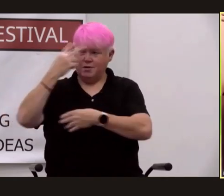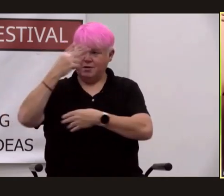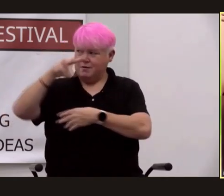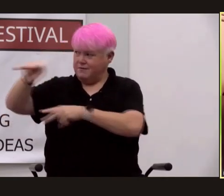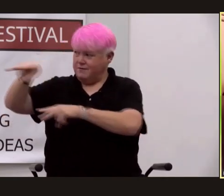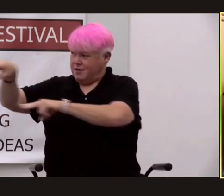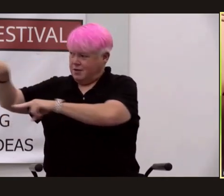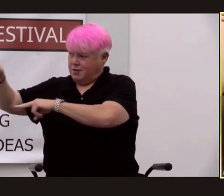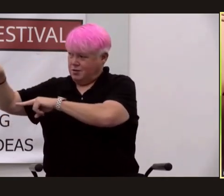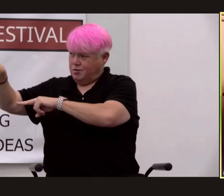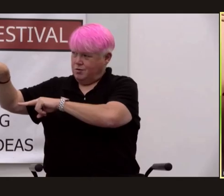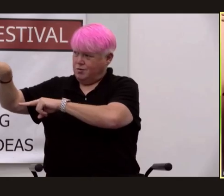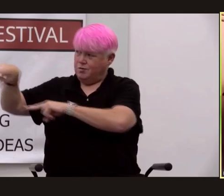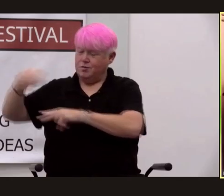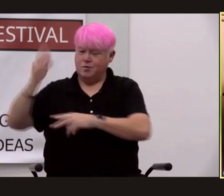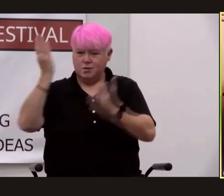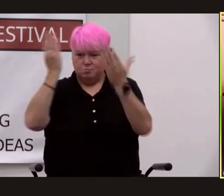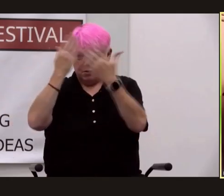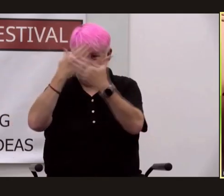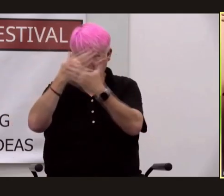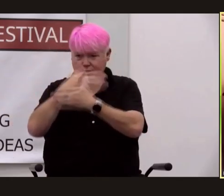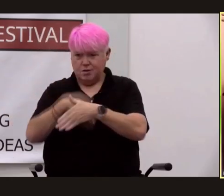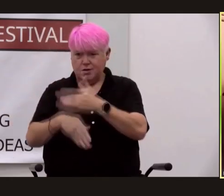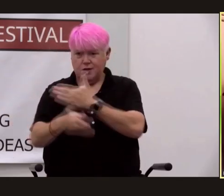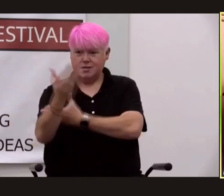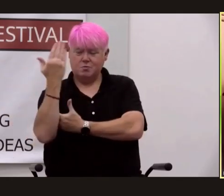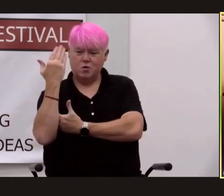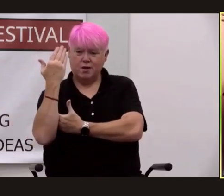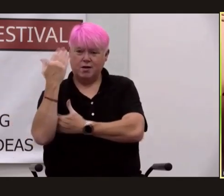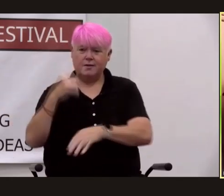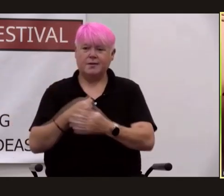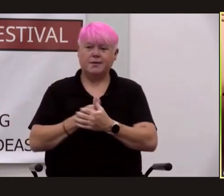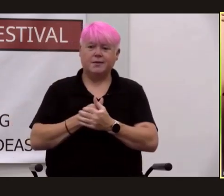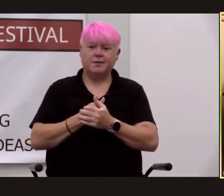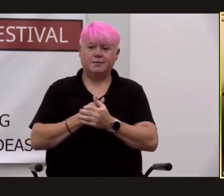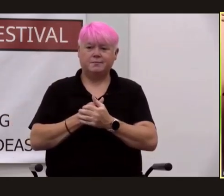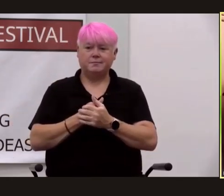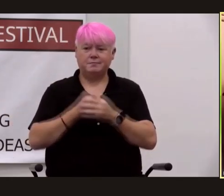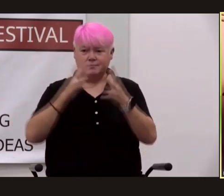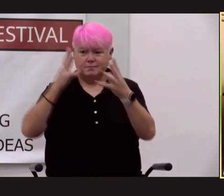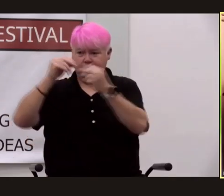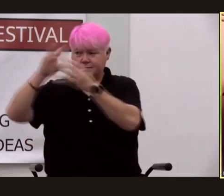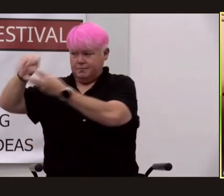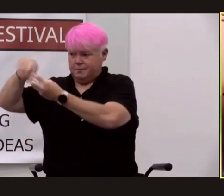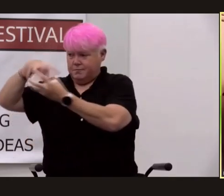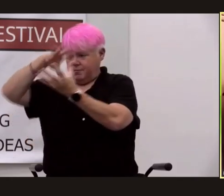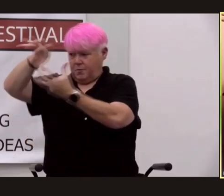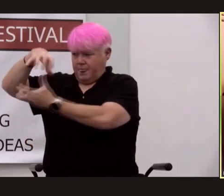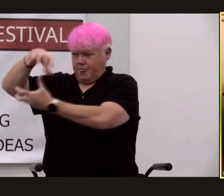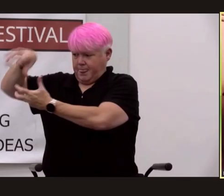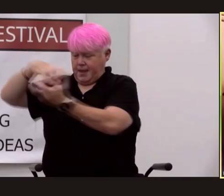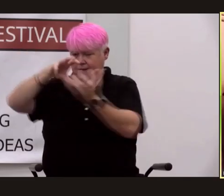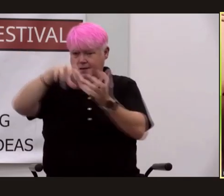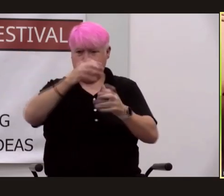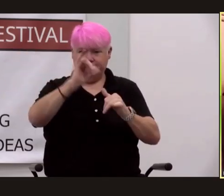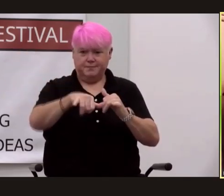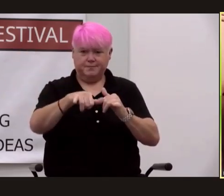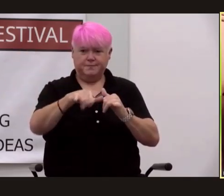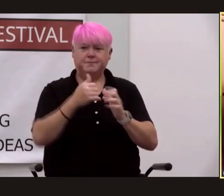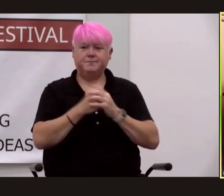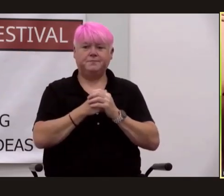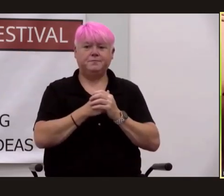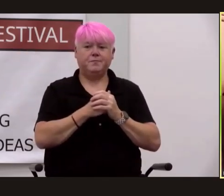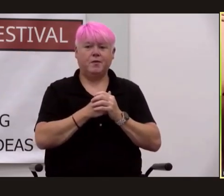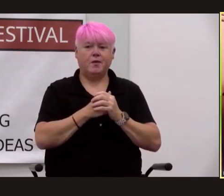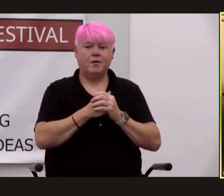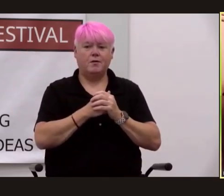was as blurry as it was during a thunderstorm even though it was a cloudless day there was a rap on his